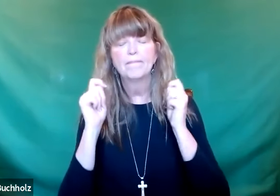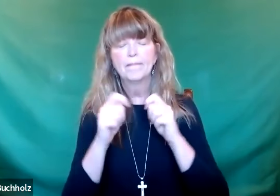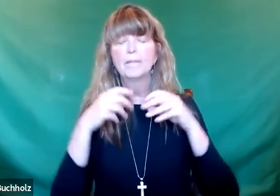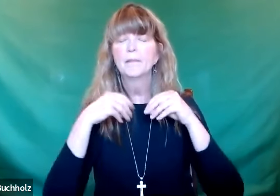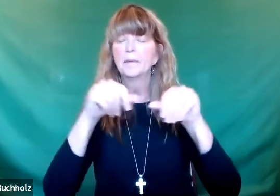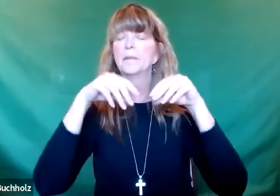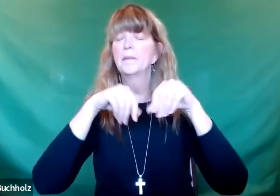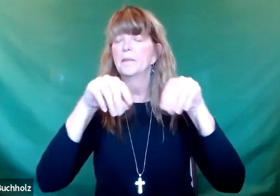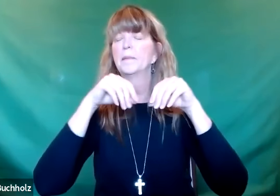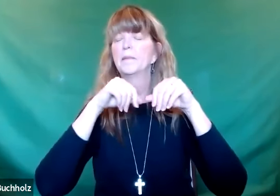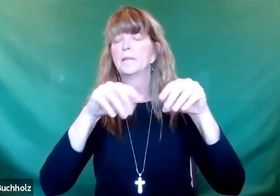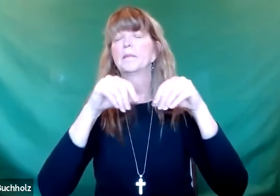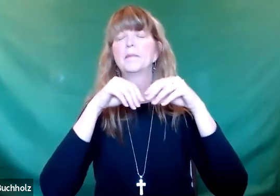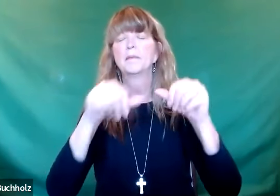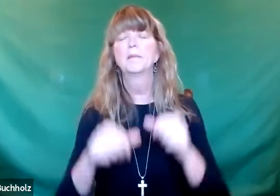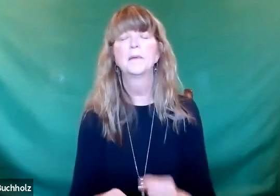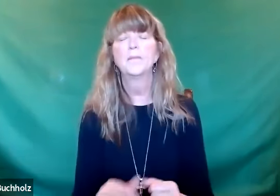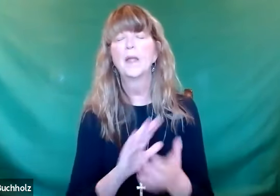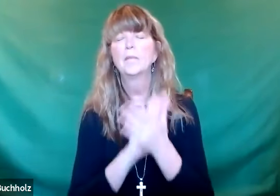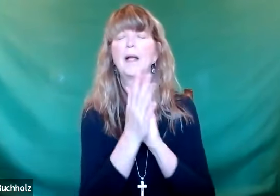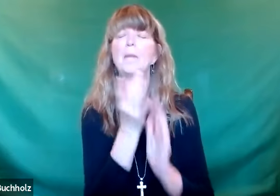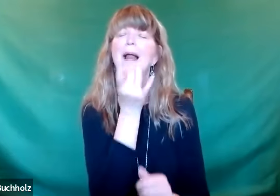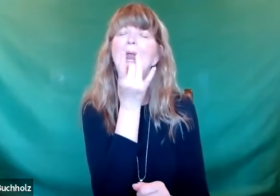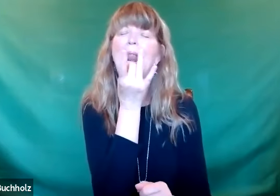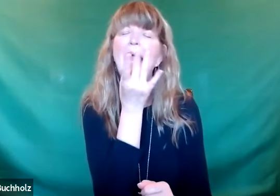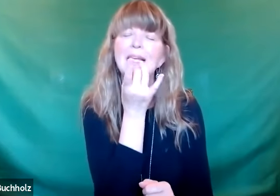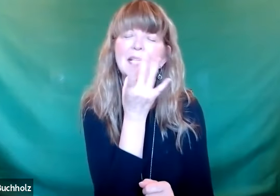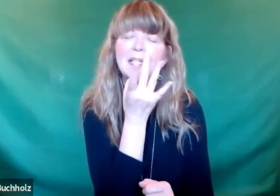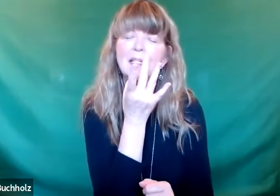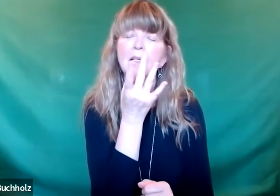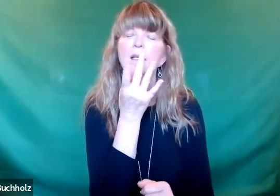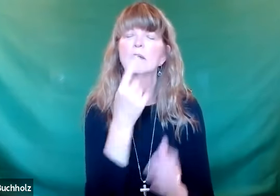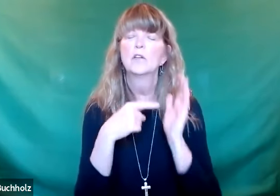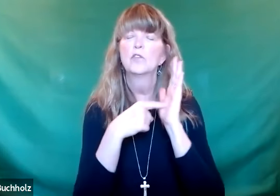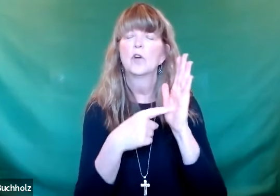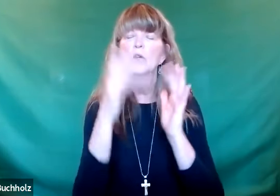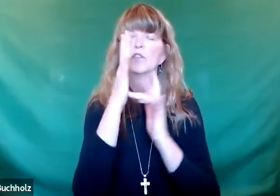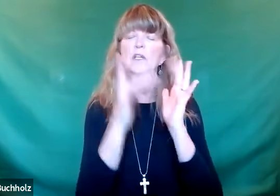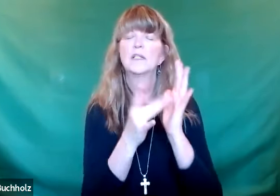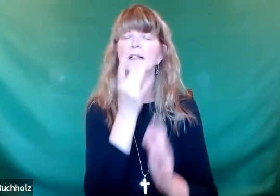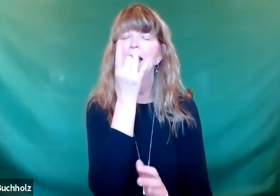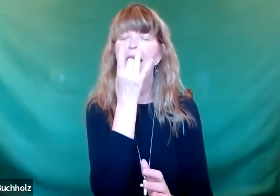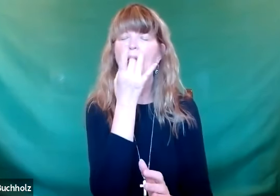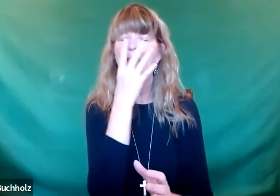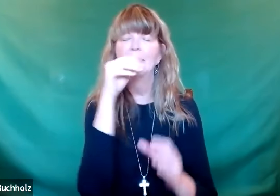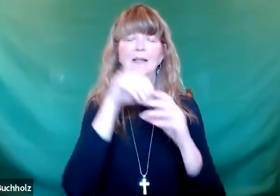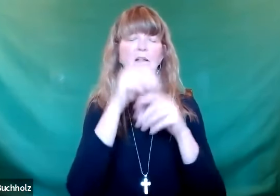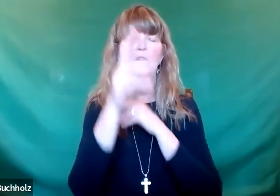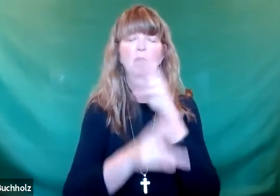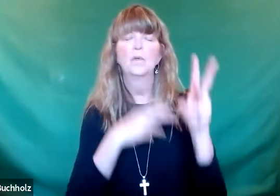Lord, we ask that you give us the power to transform so that we can sow seeds and become the light of the world, to show the